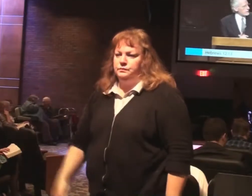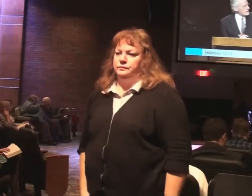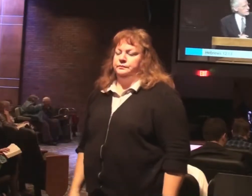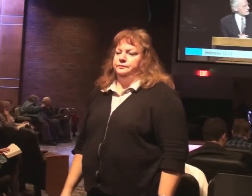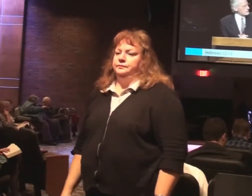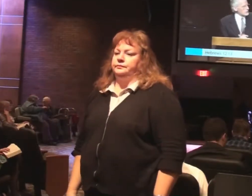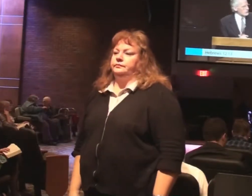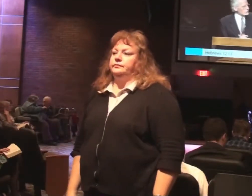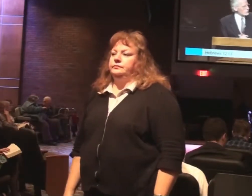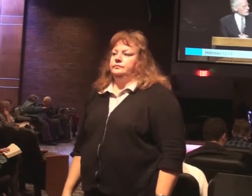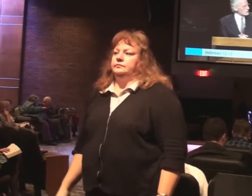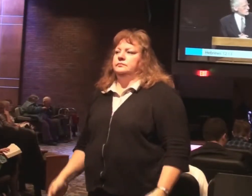So important.